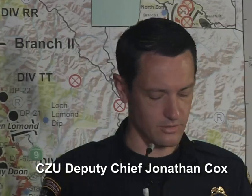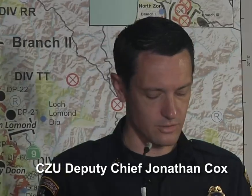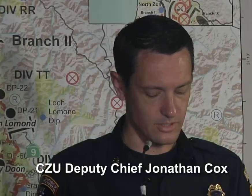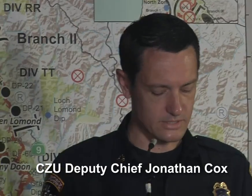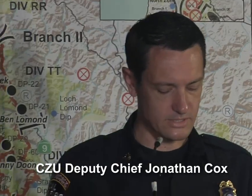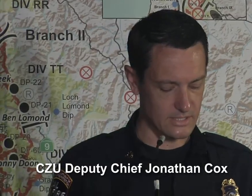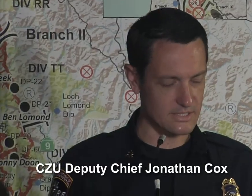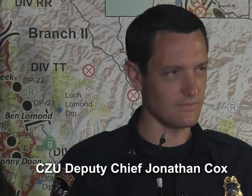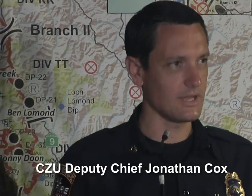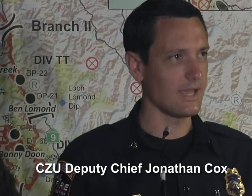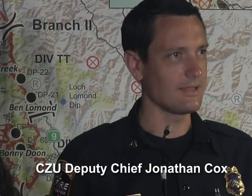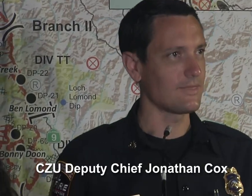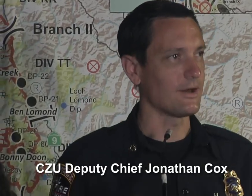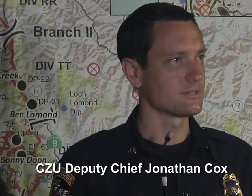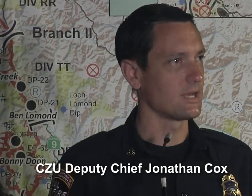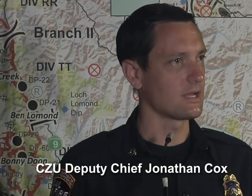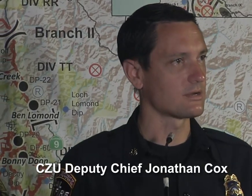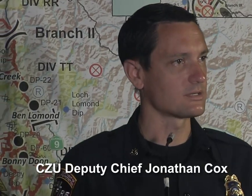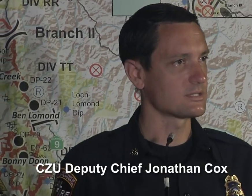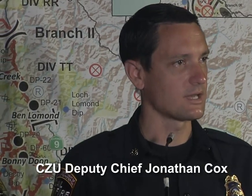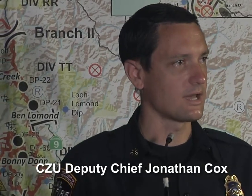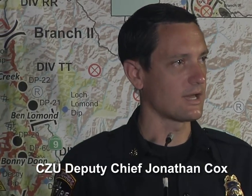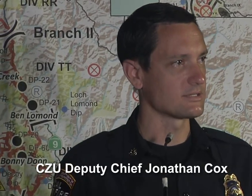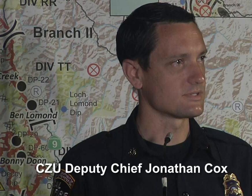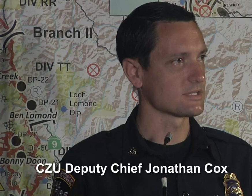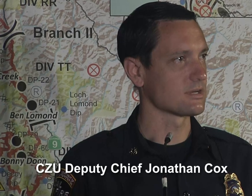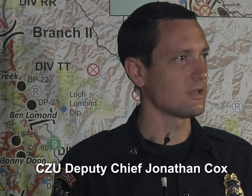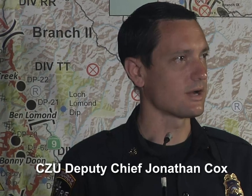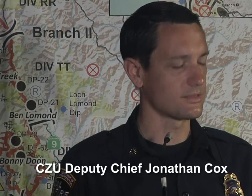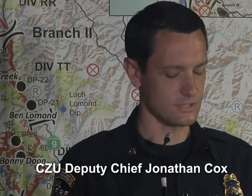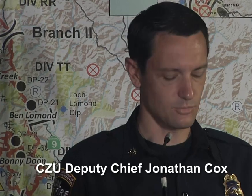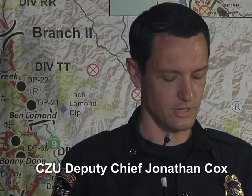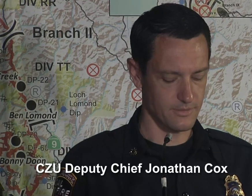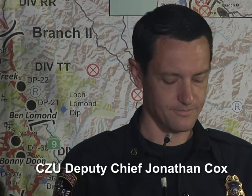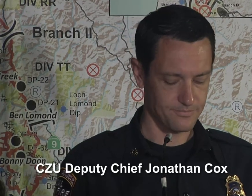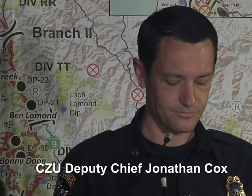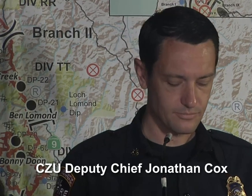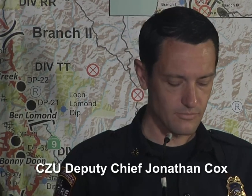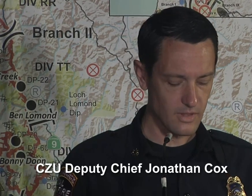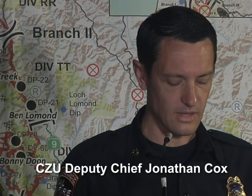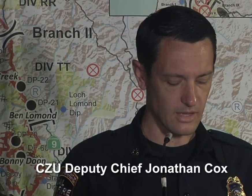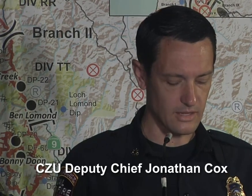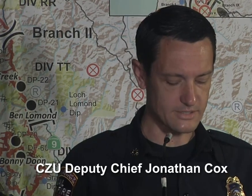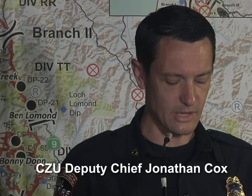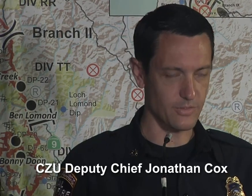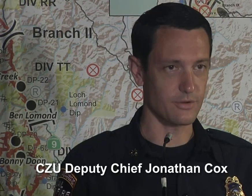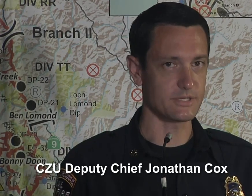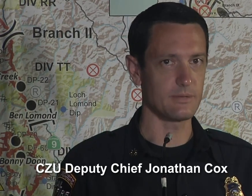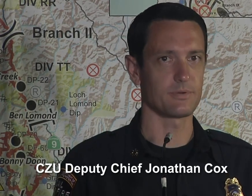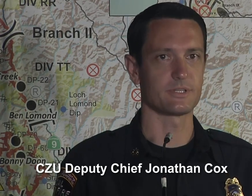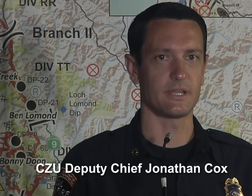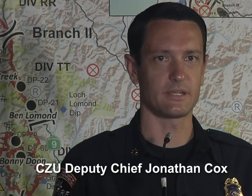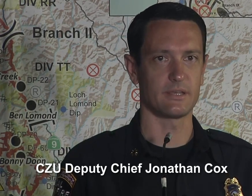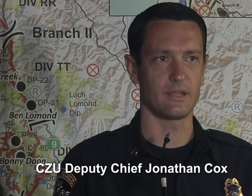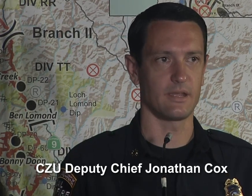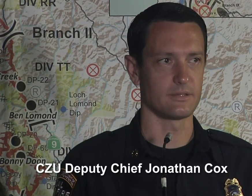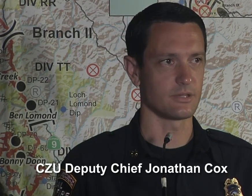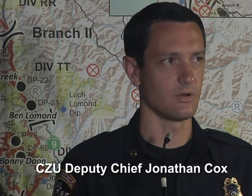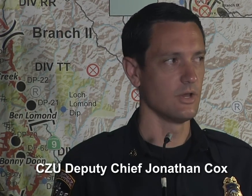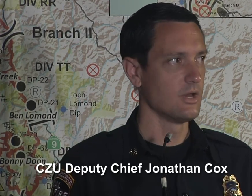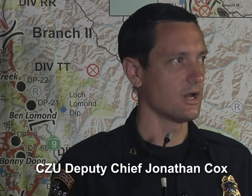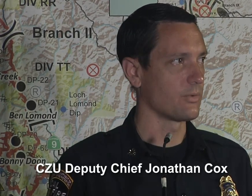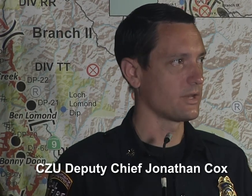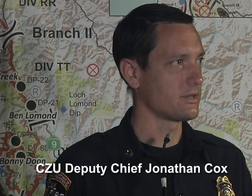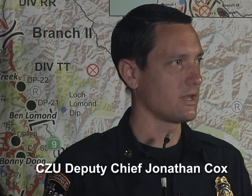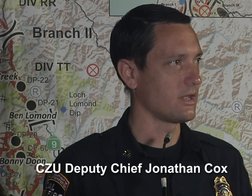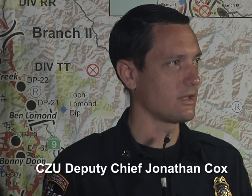The fire grew. It's 78,000 acres as of 6 o'clock this morning. It is now 13 percent contained.